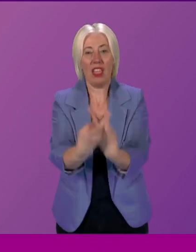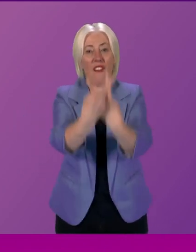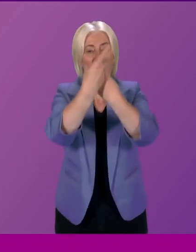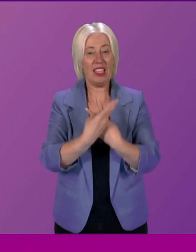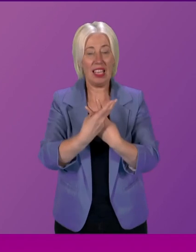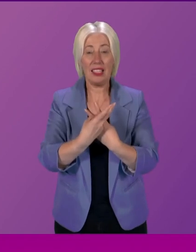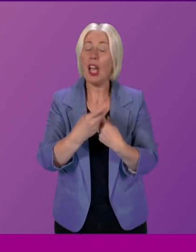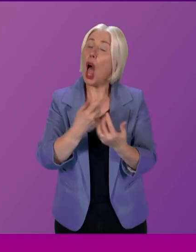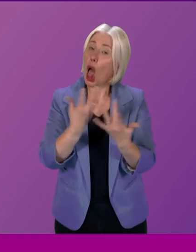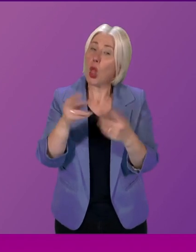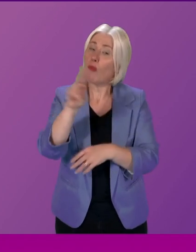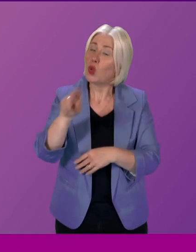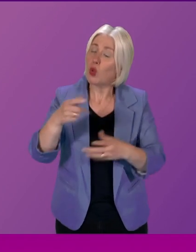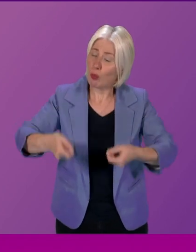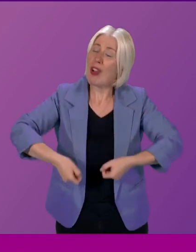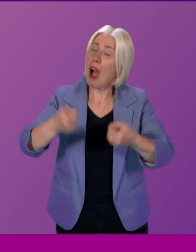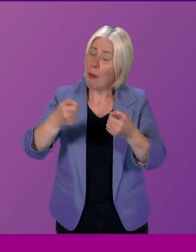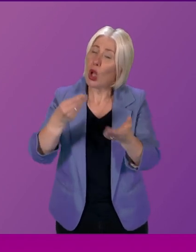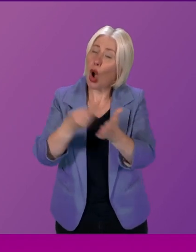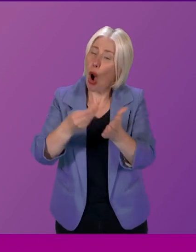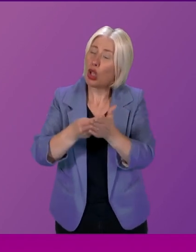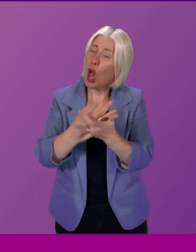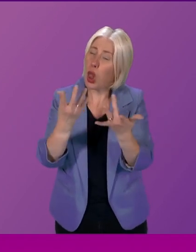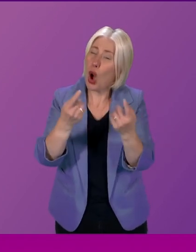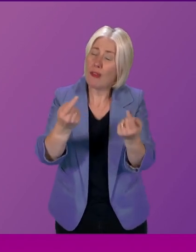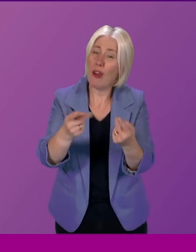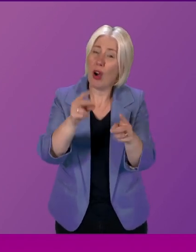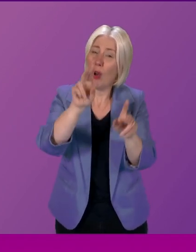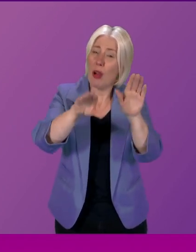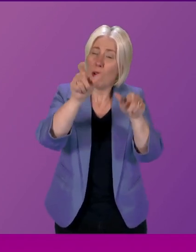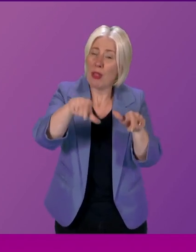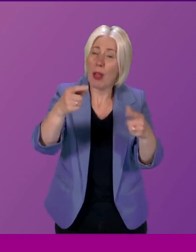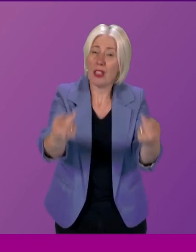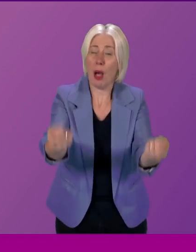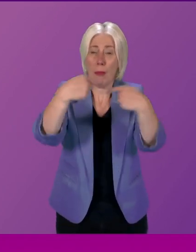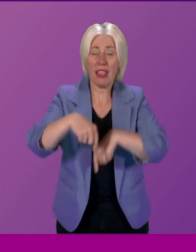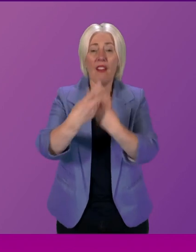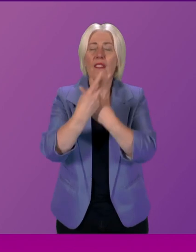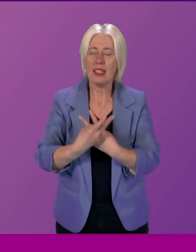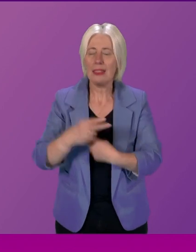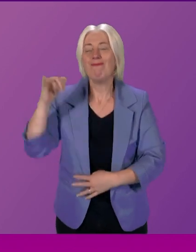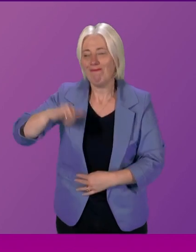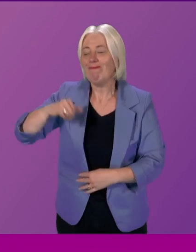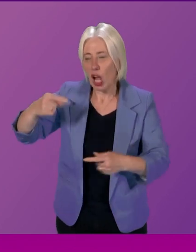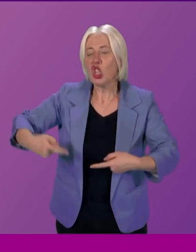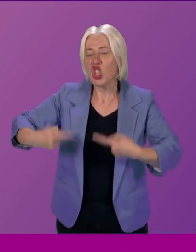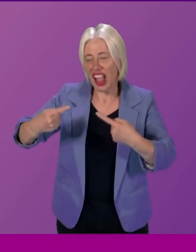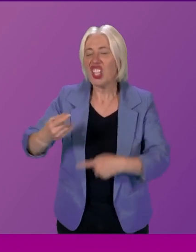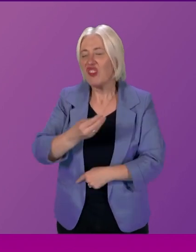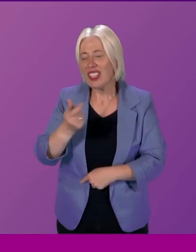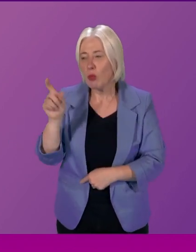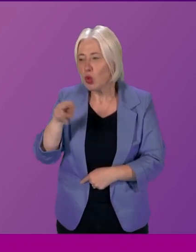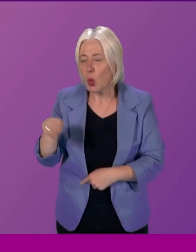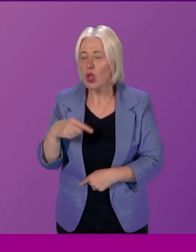a lot of schools. Morris Golden. I think we're seeing it... It's far more challenging, particularly for certain schools, of not just having the